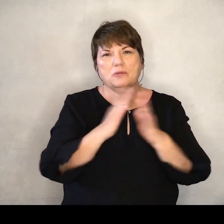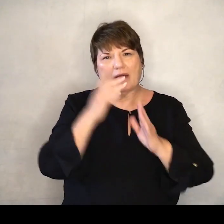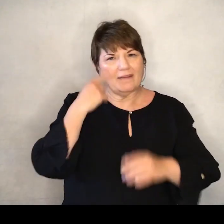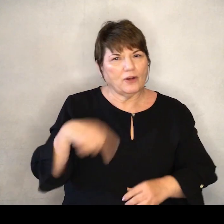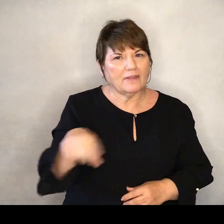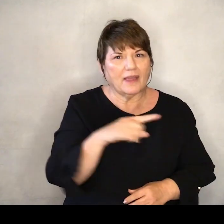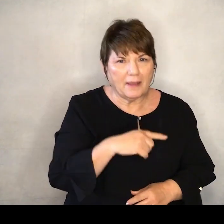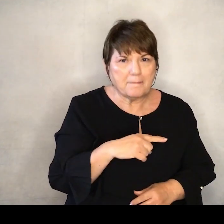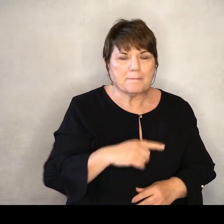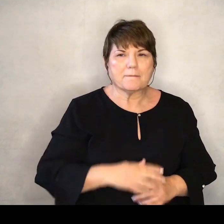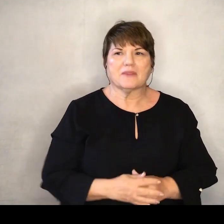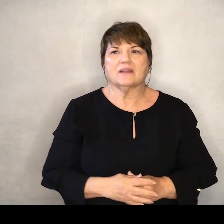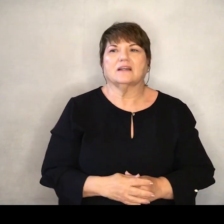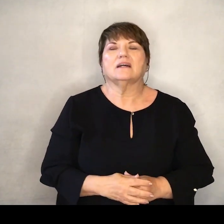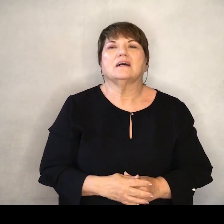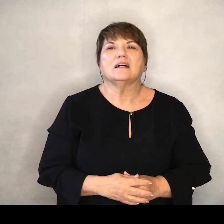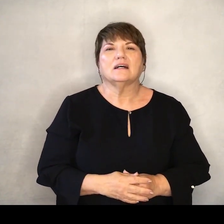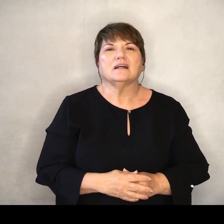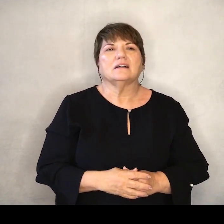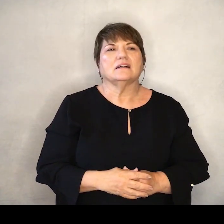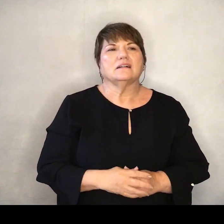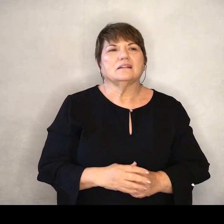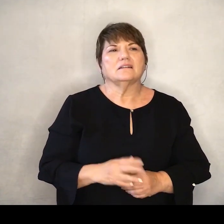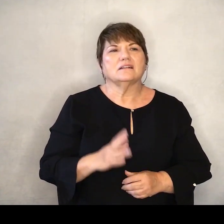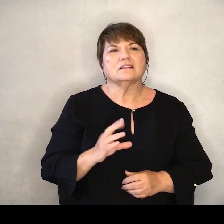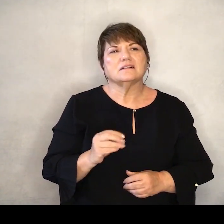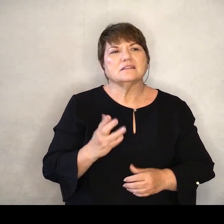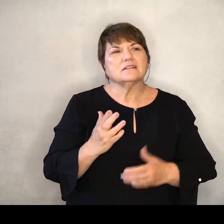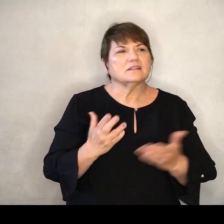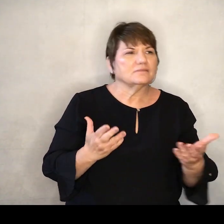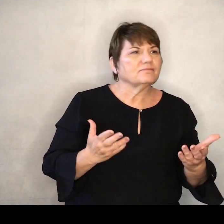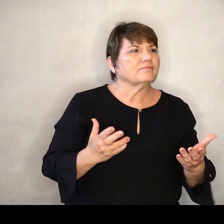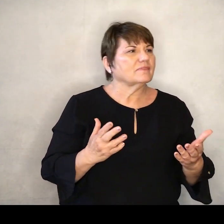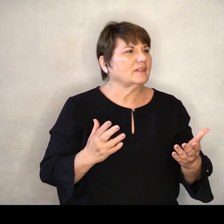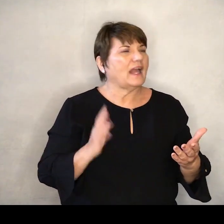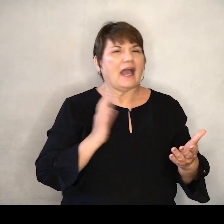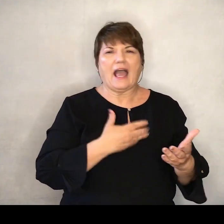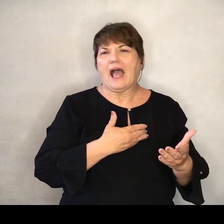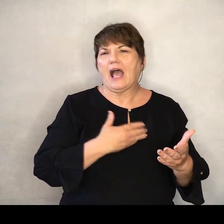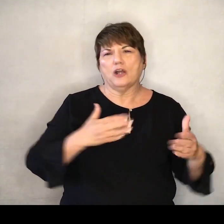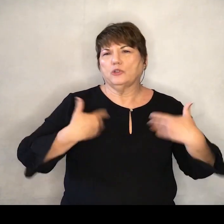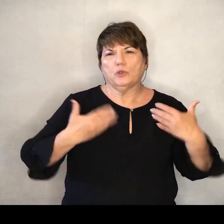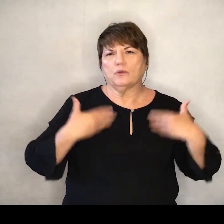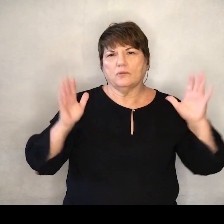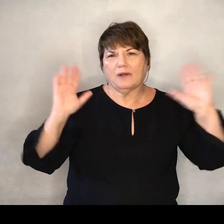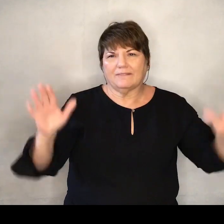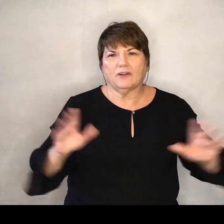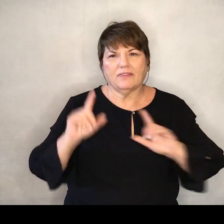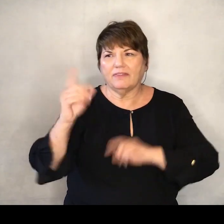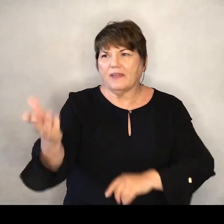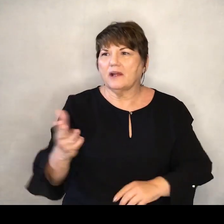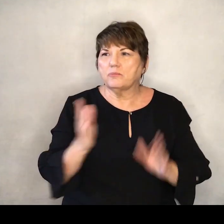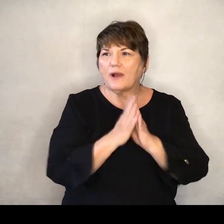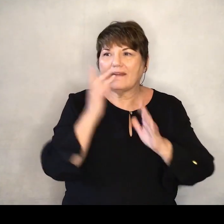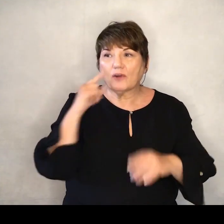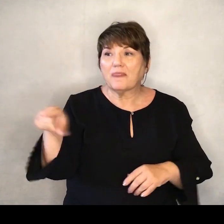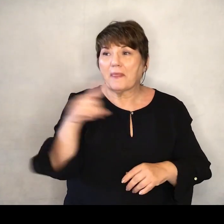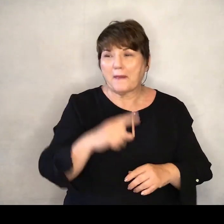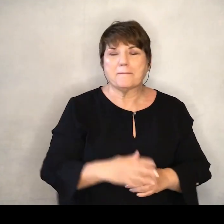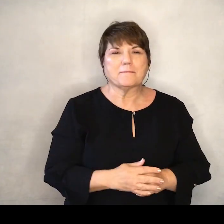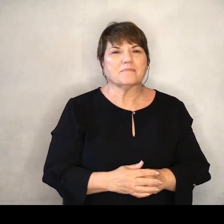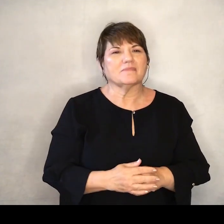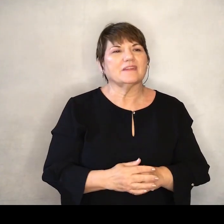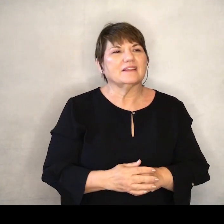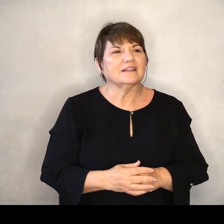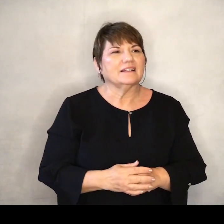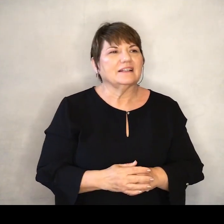That's them A couple of their kids A couple of our kids It's great So pray for them And we're gonna pray for